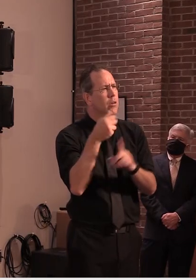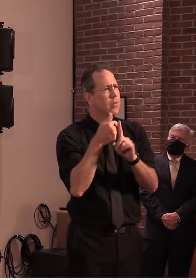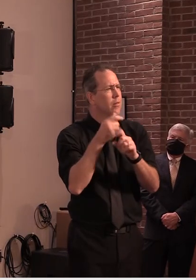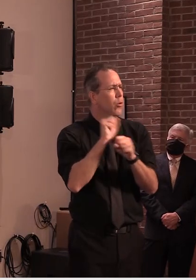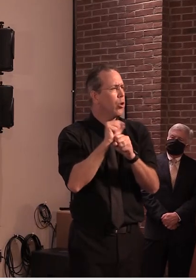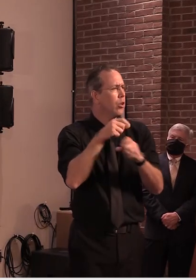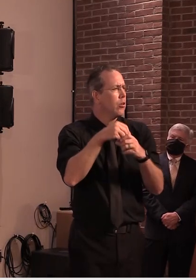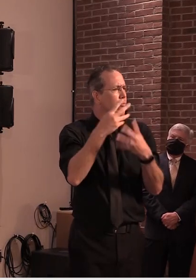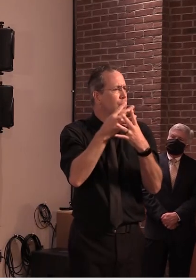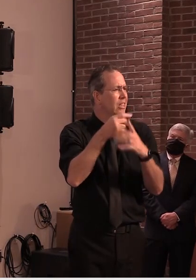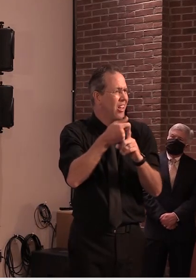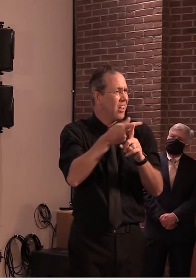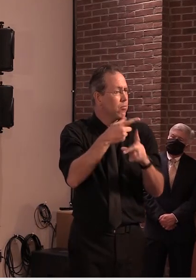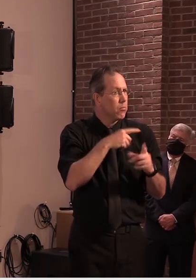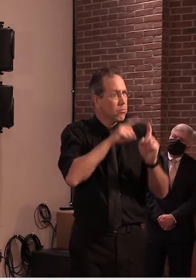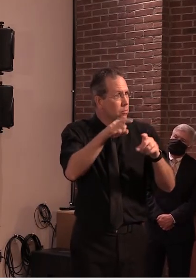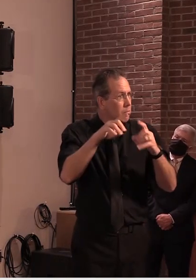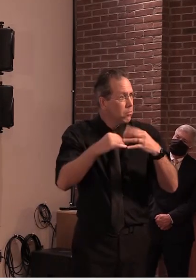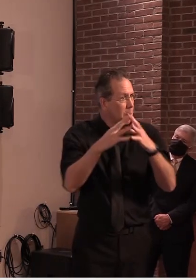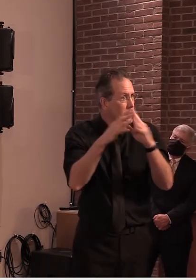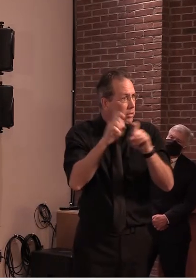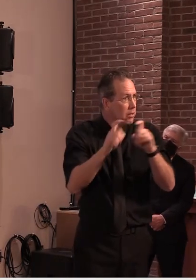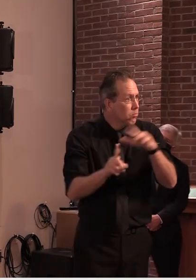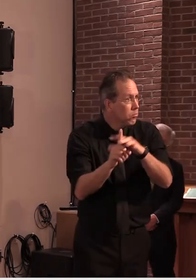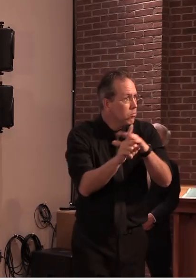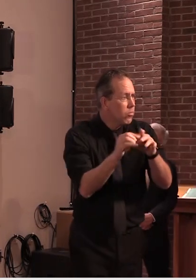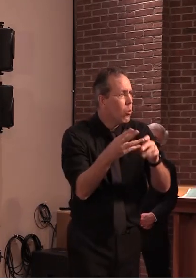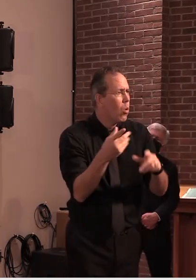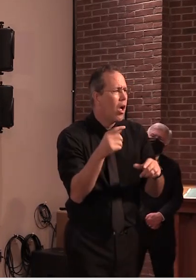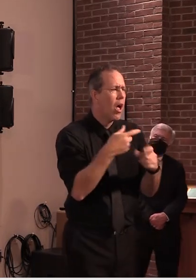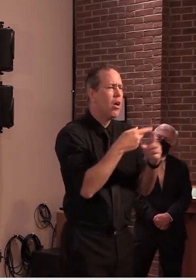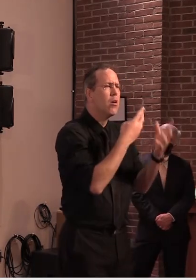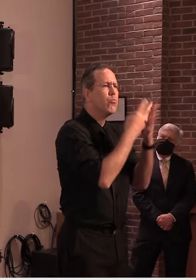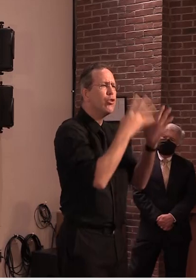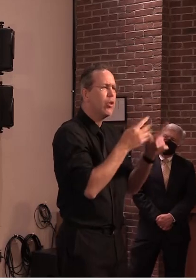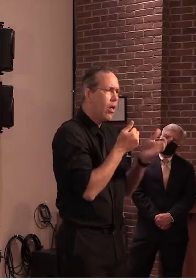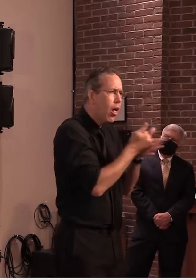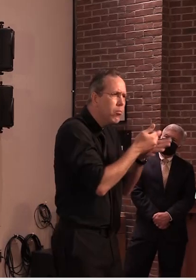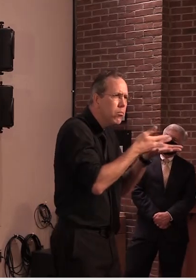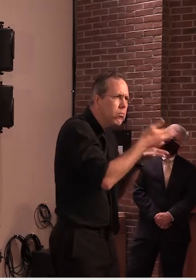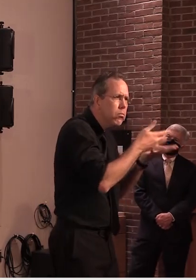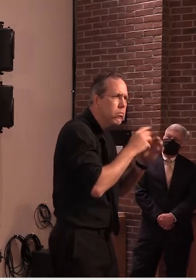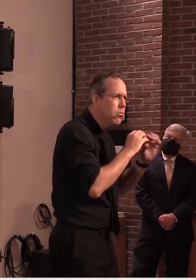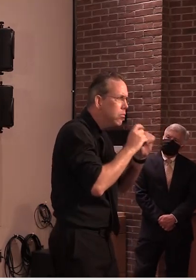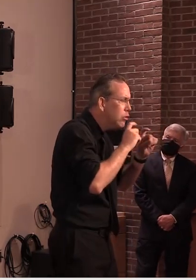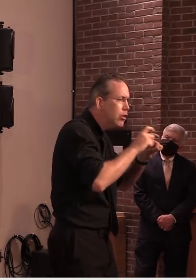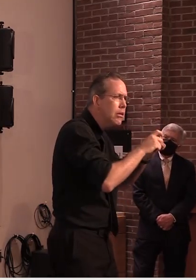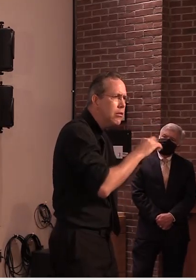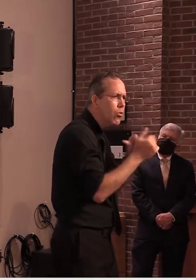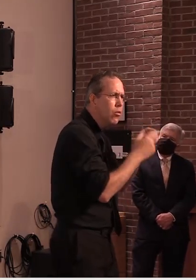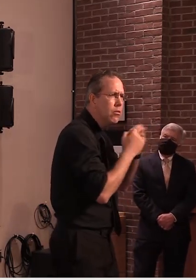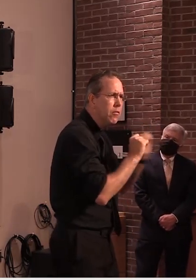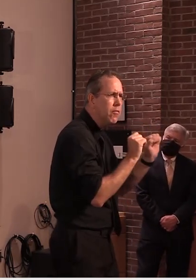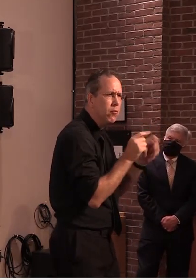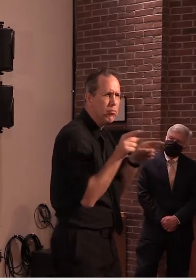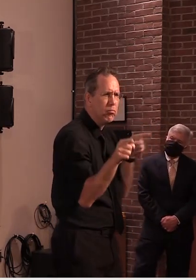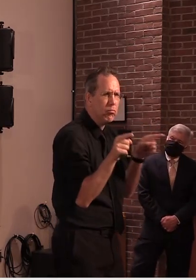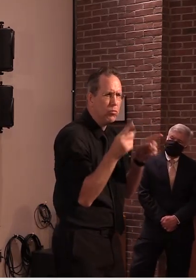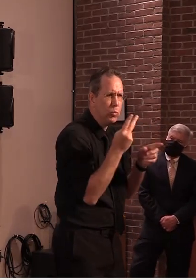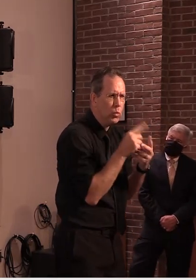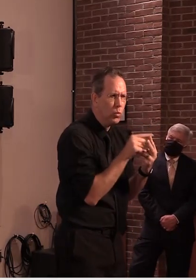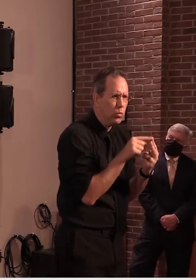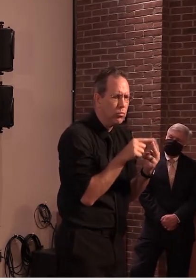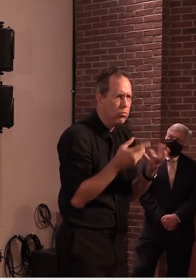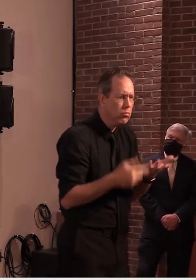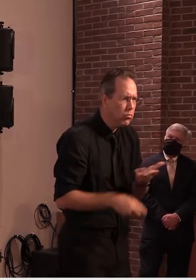uh do the testing on site there but it doesn't mean that every person who's on the staff was there at that moment